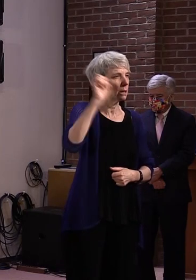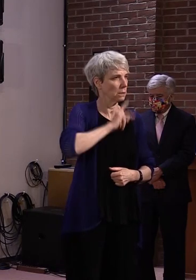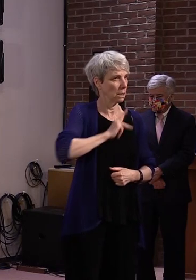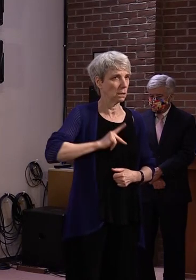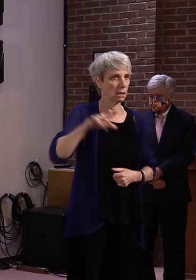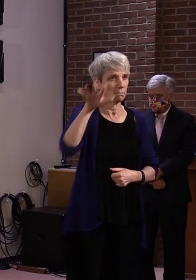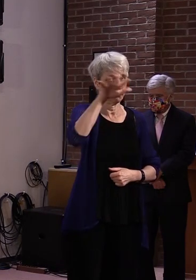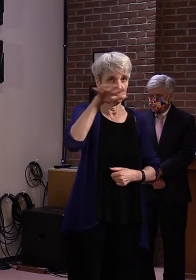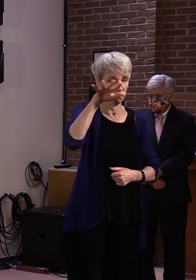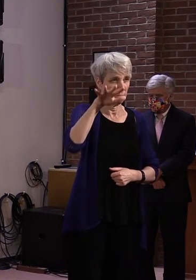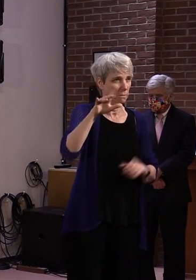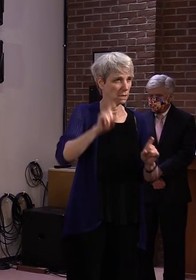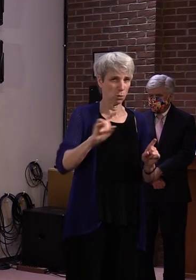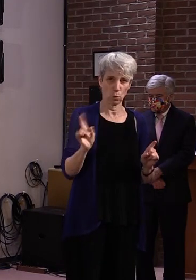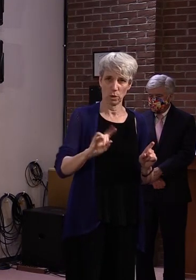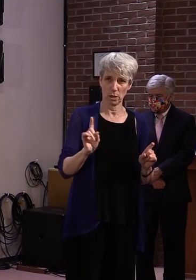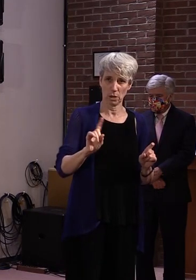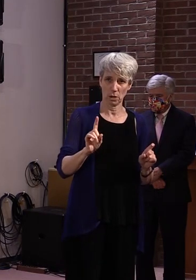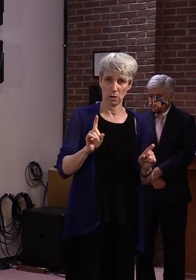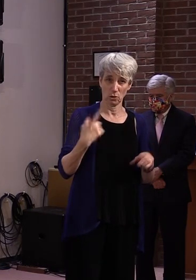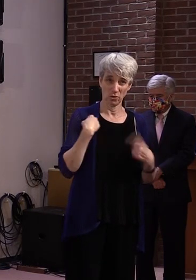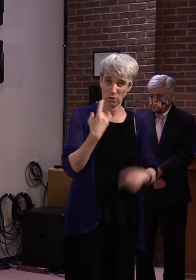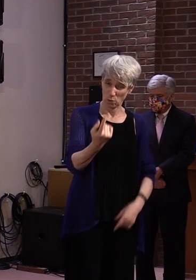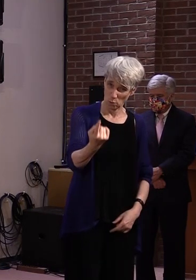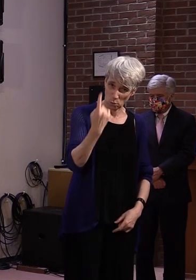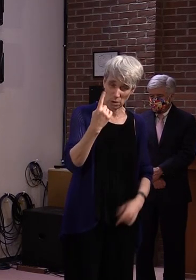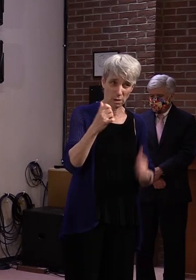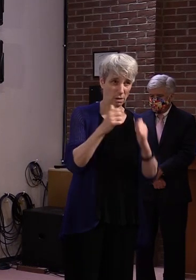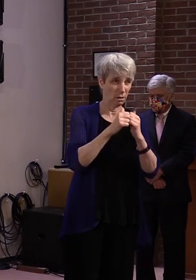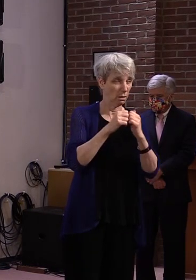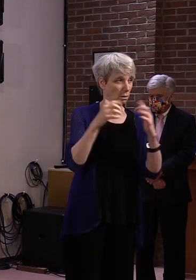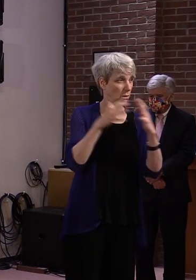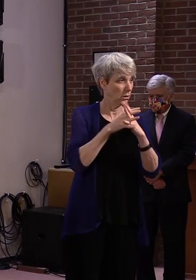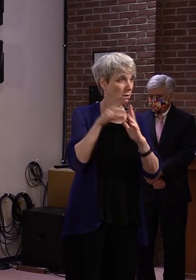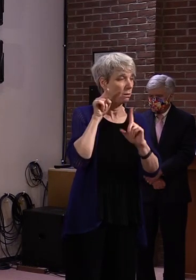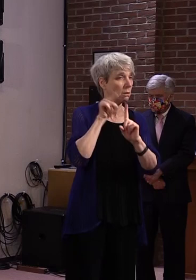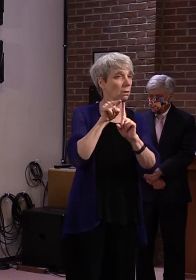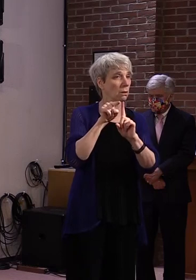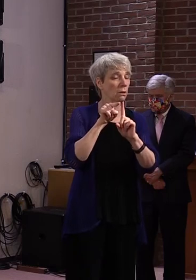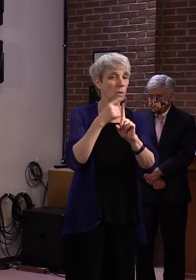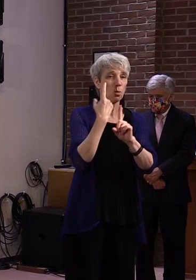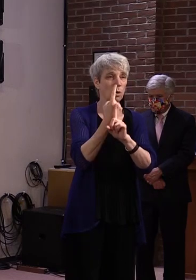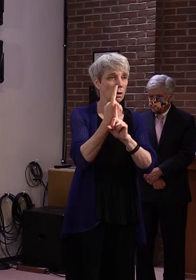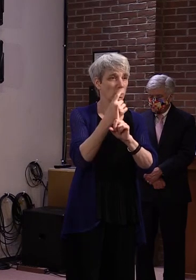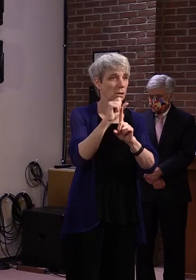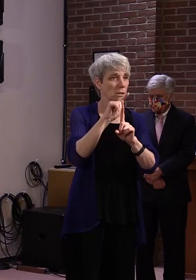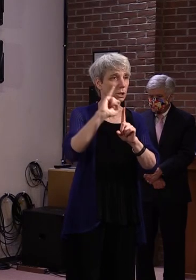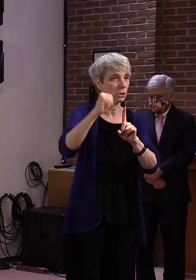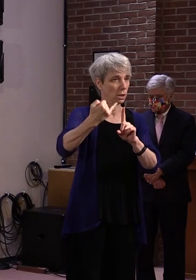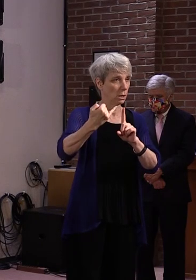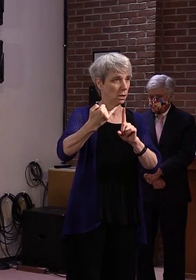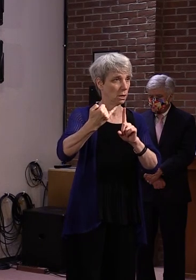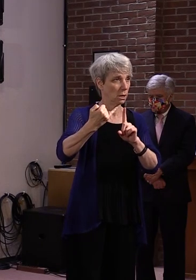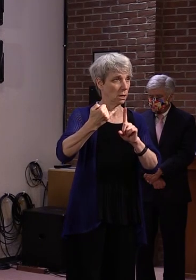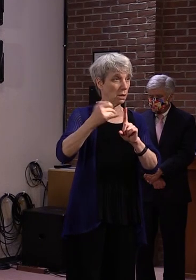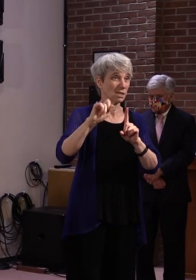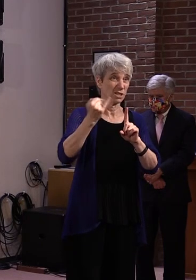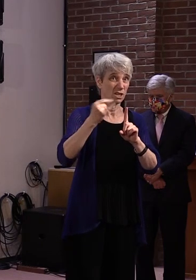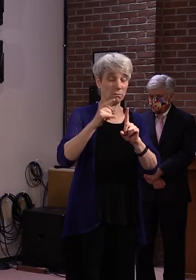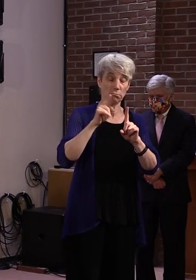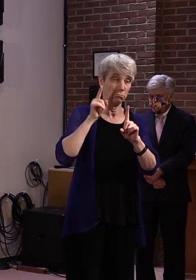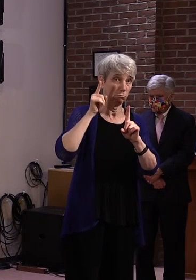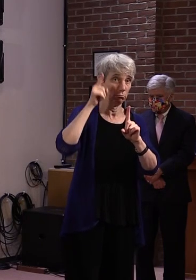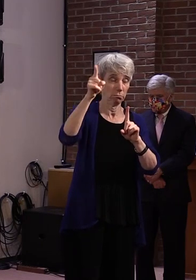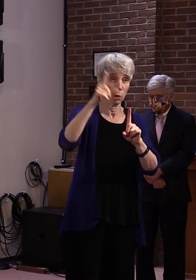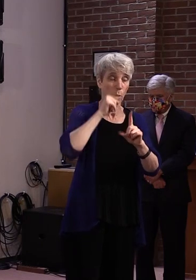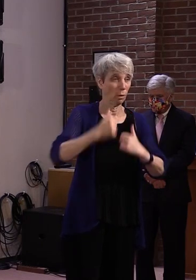the only pop-up site that we've seen so far are in St. Johnsbury, which can be kind of a schlep